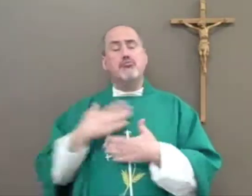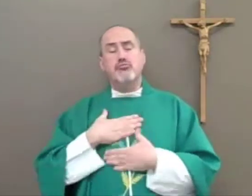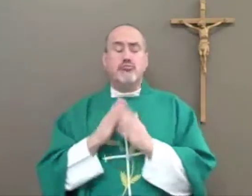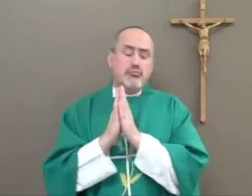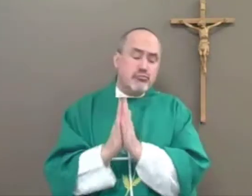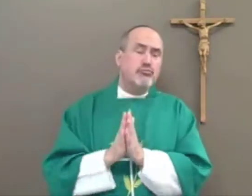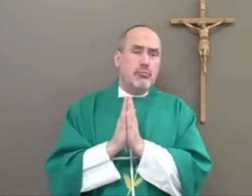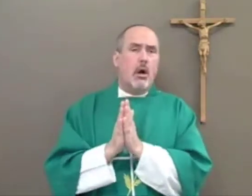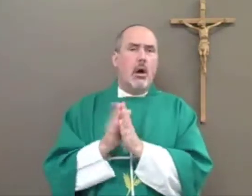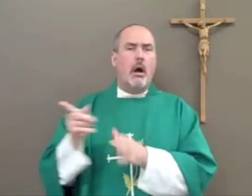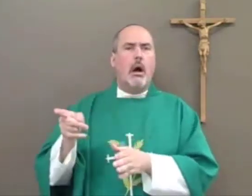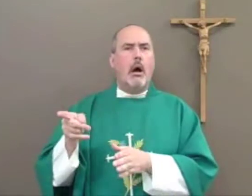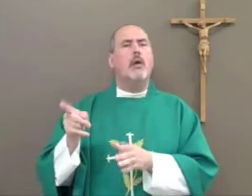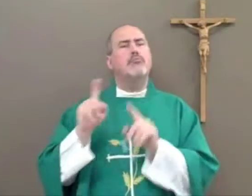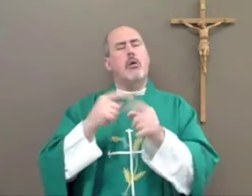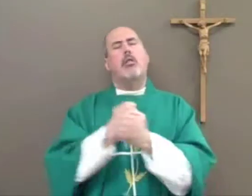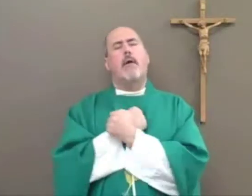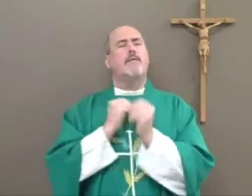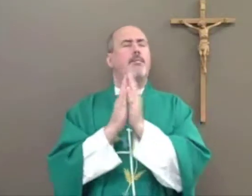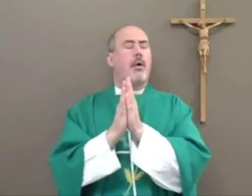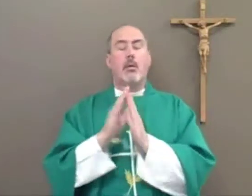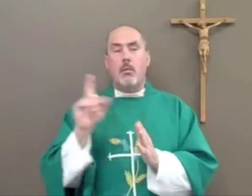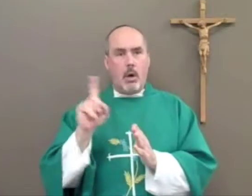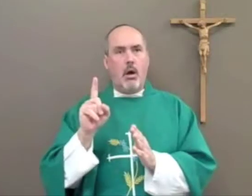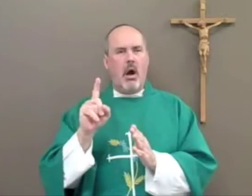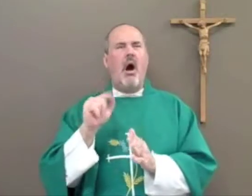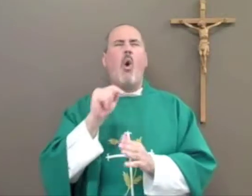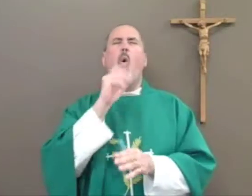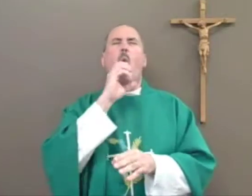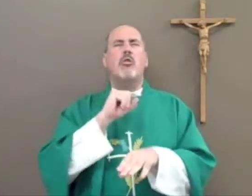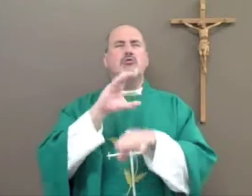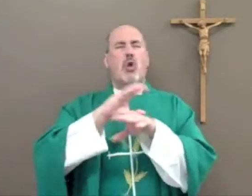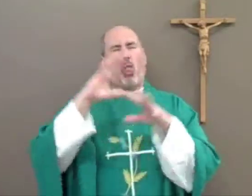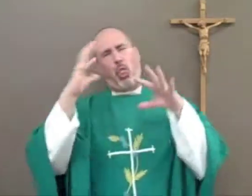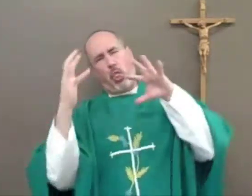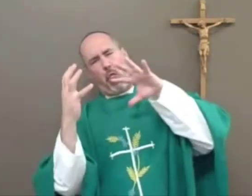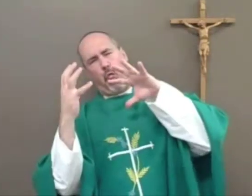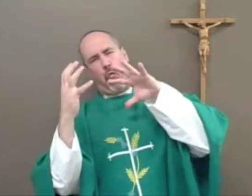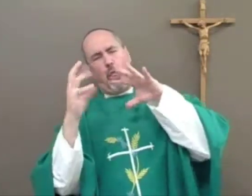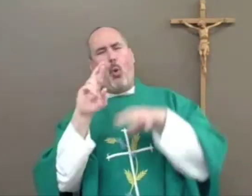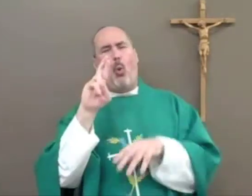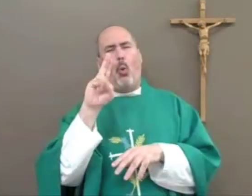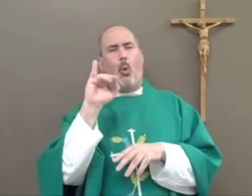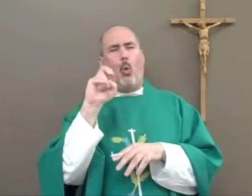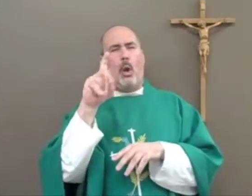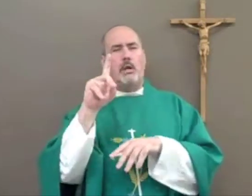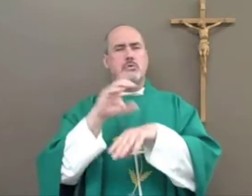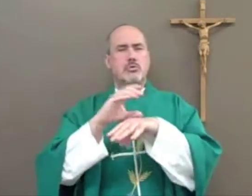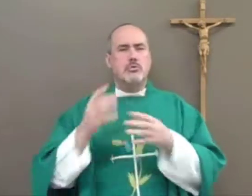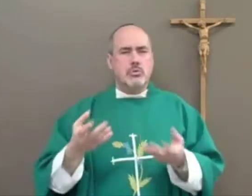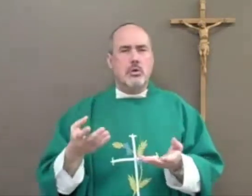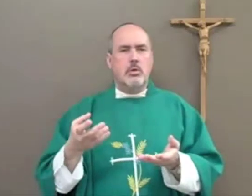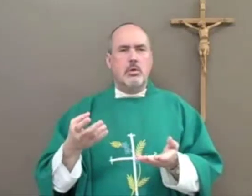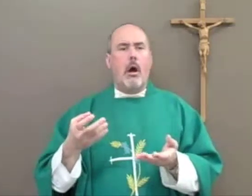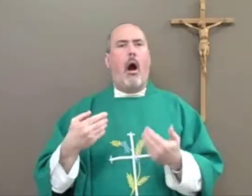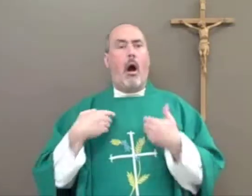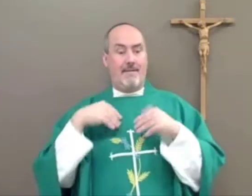him. He continued to pray. And he liked to pray in this old ruined church. In that church where he